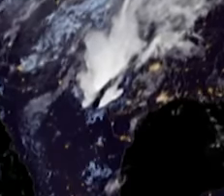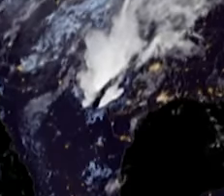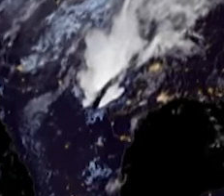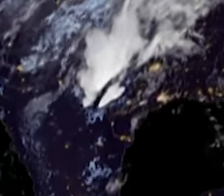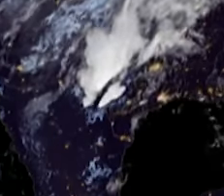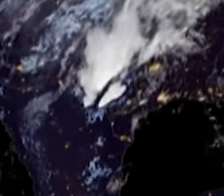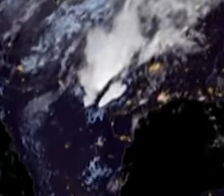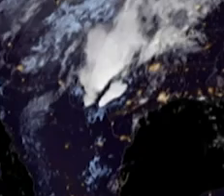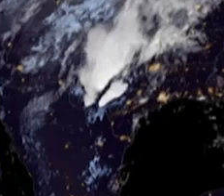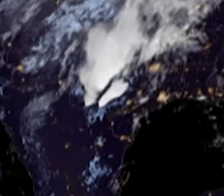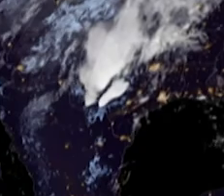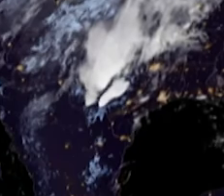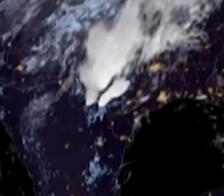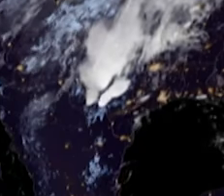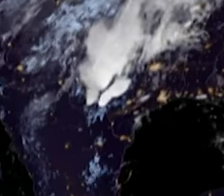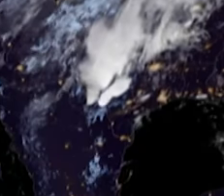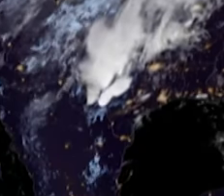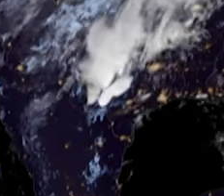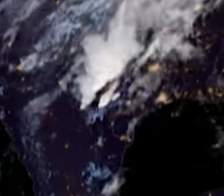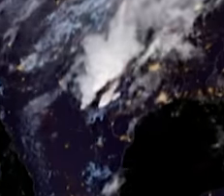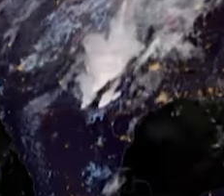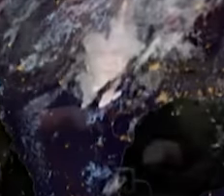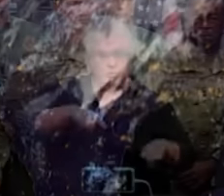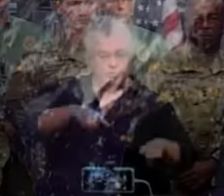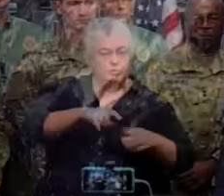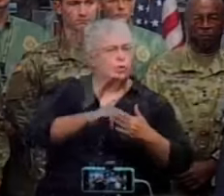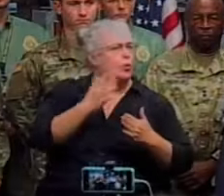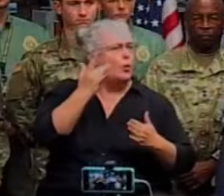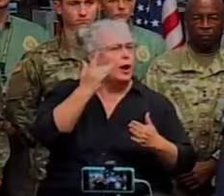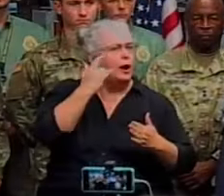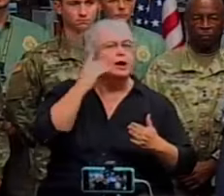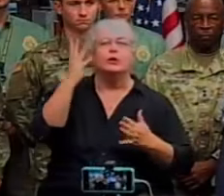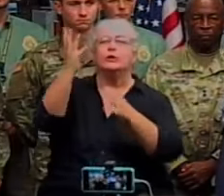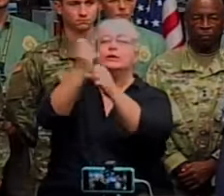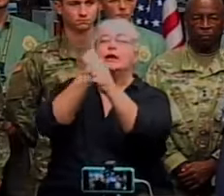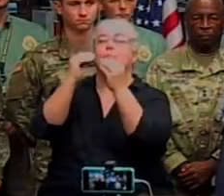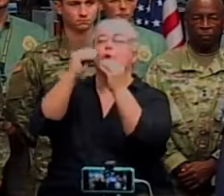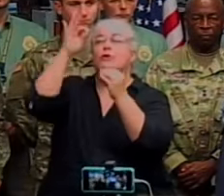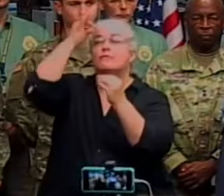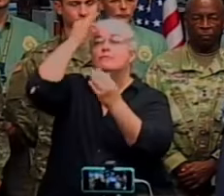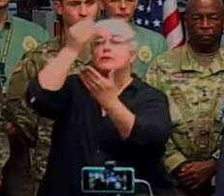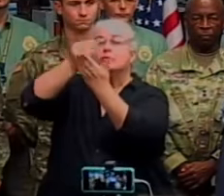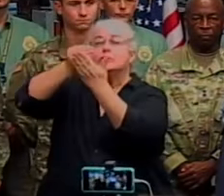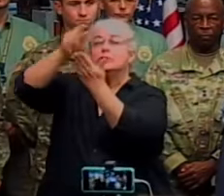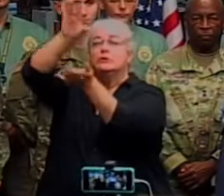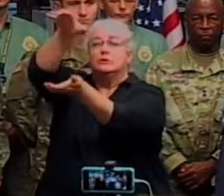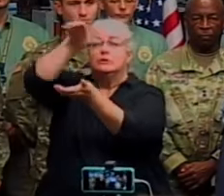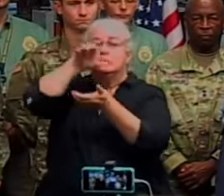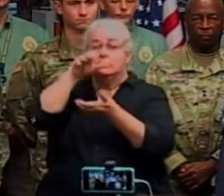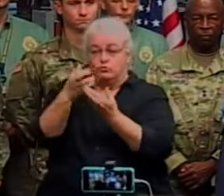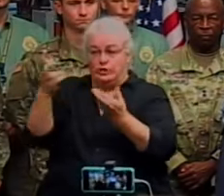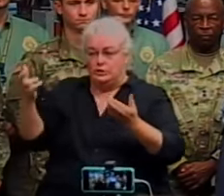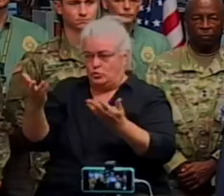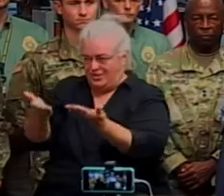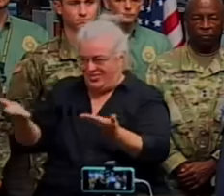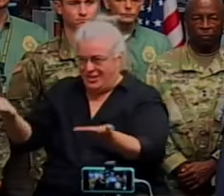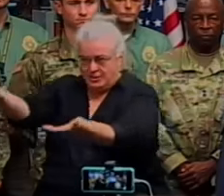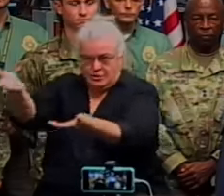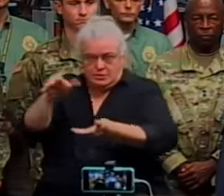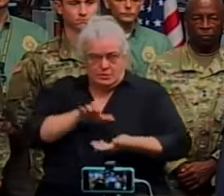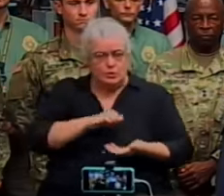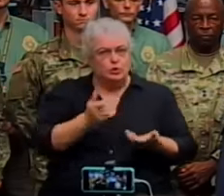disaster declaration that will allow us to draw down more federal resources. Once this is approved, my office will give that information to you.